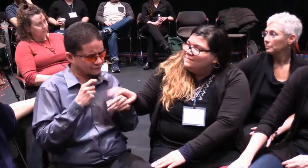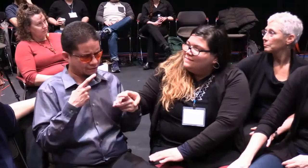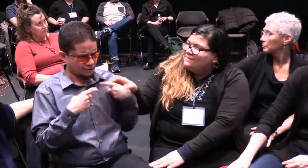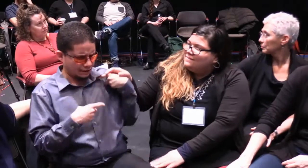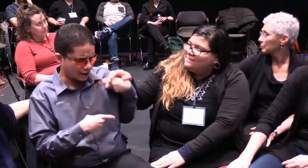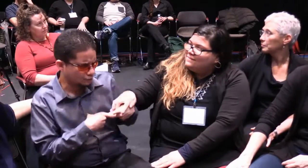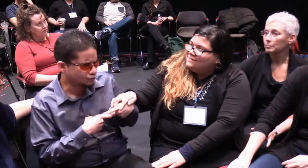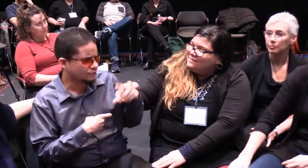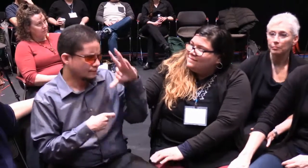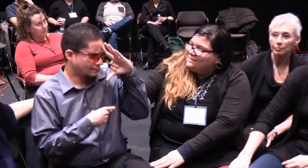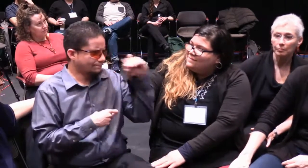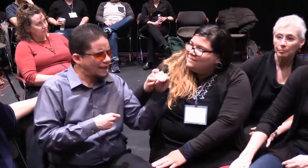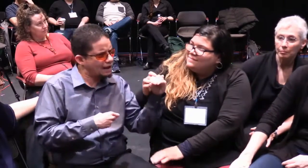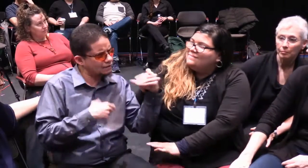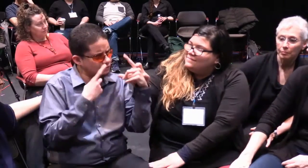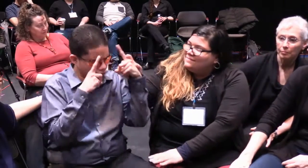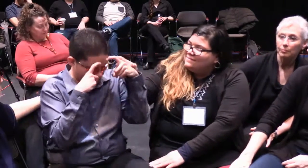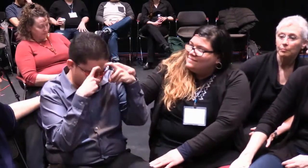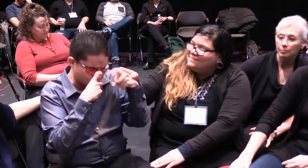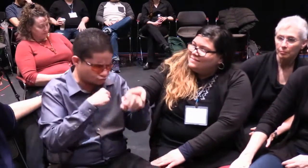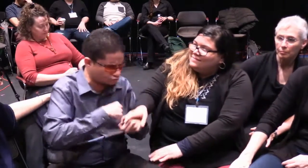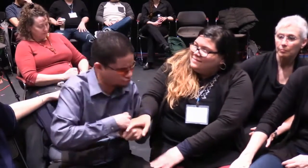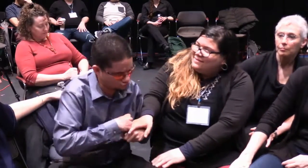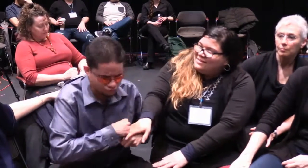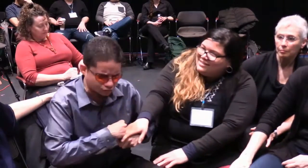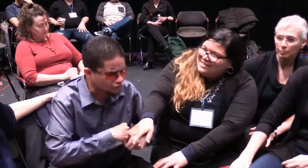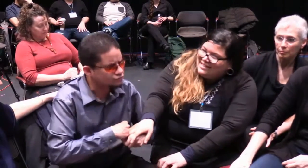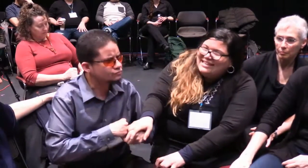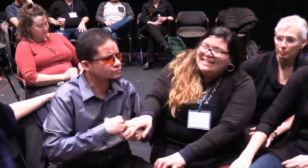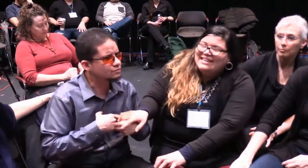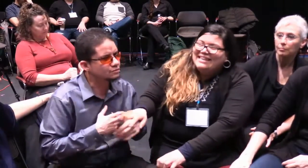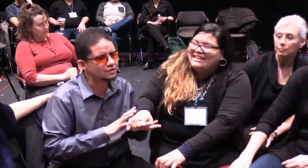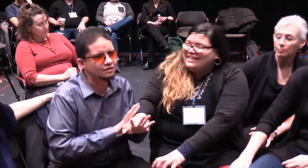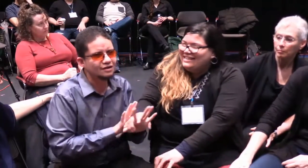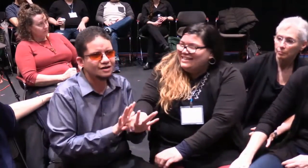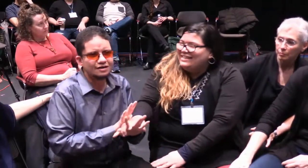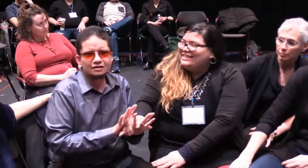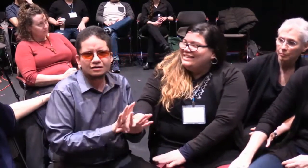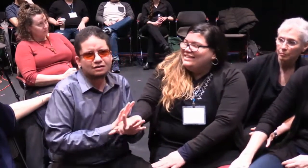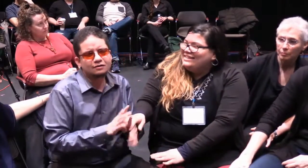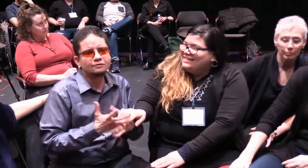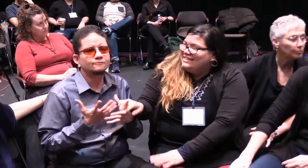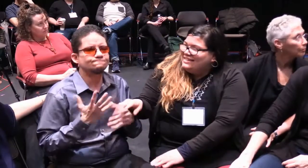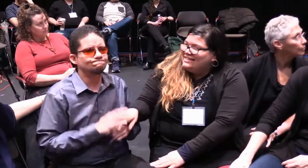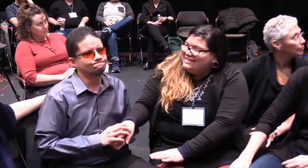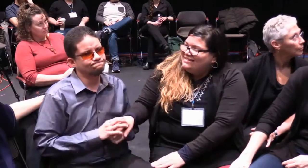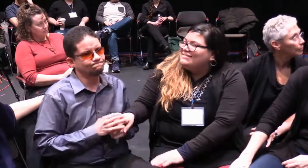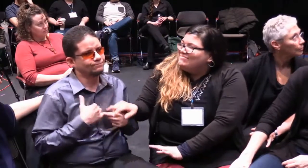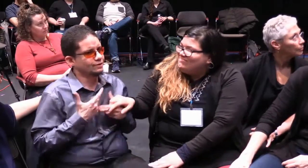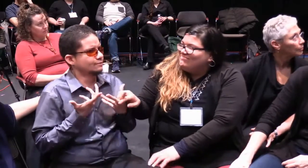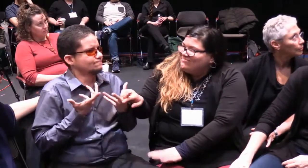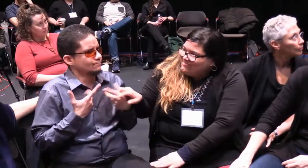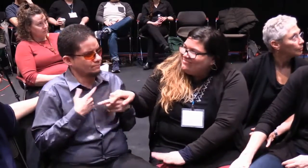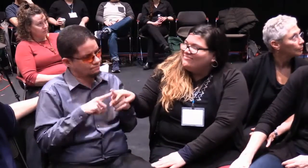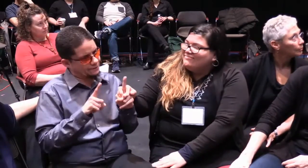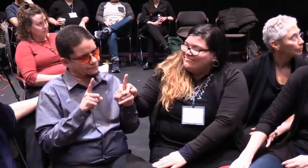thing to have vision loss, to not be able to see, and to feel that you're